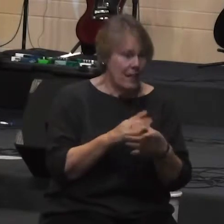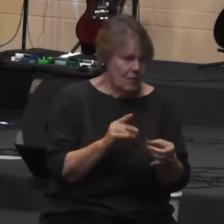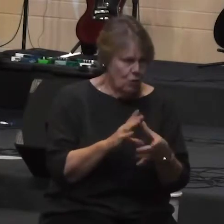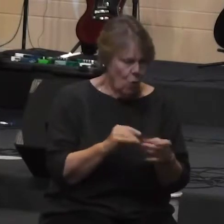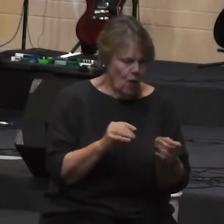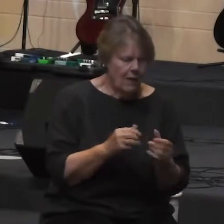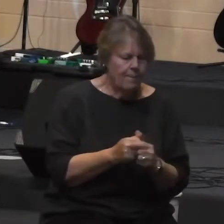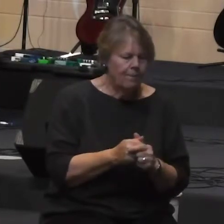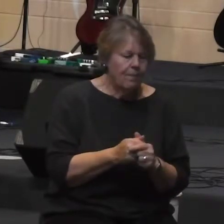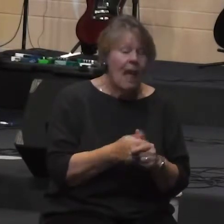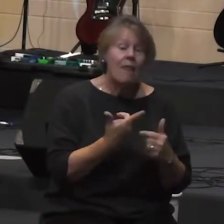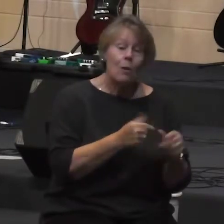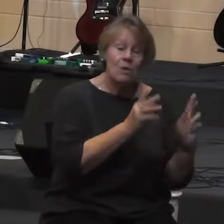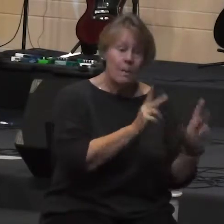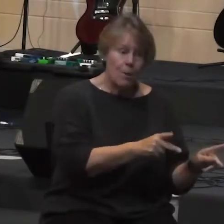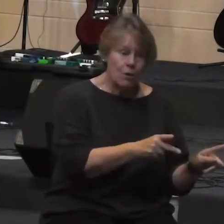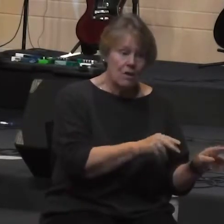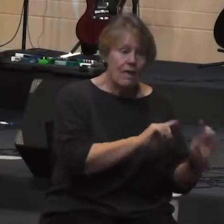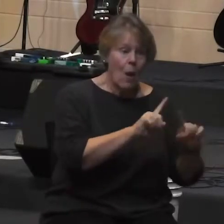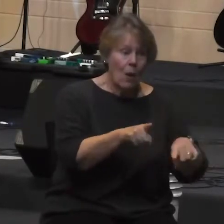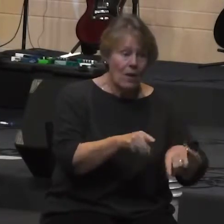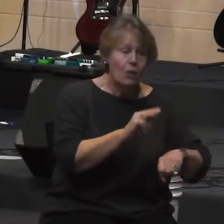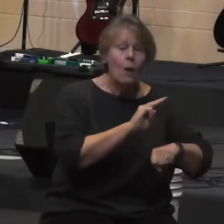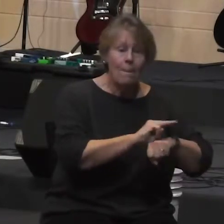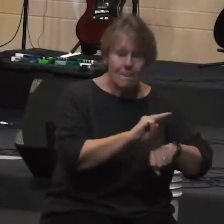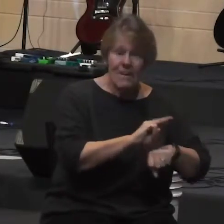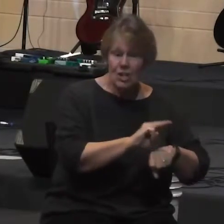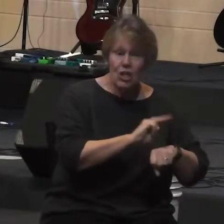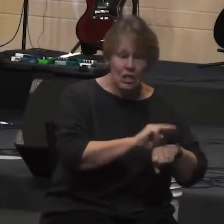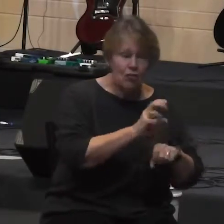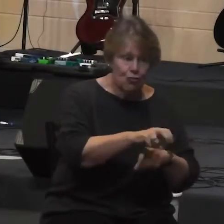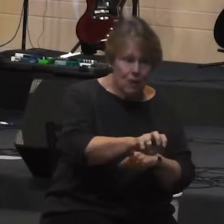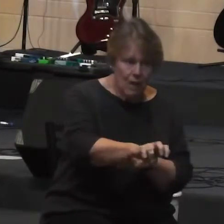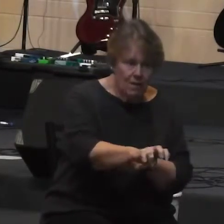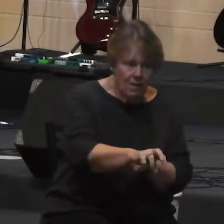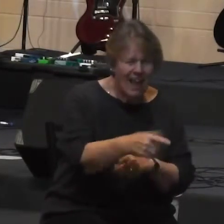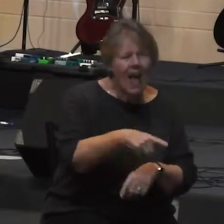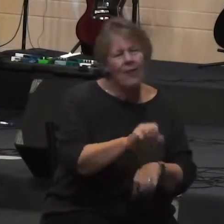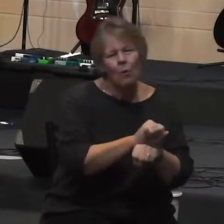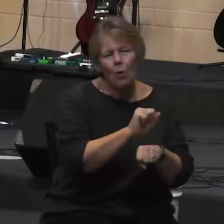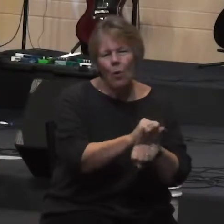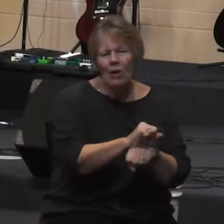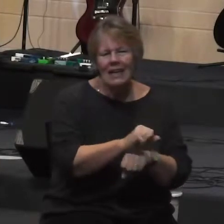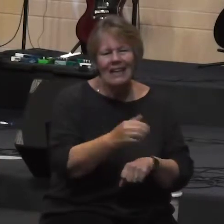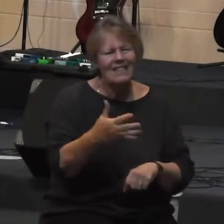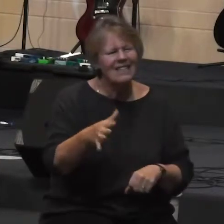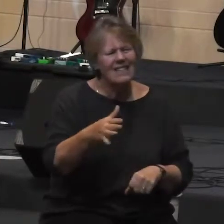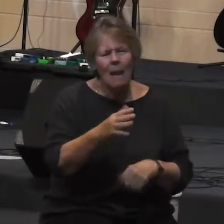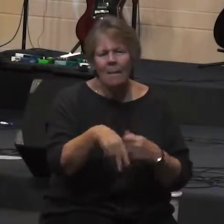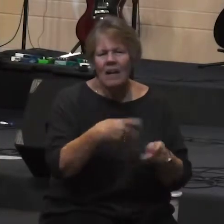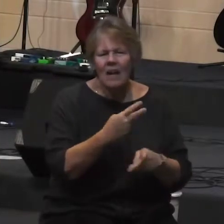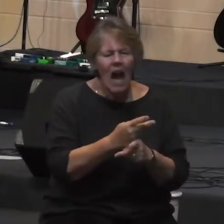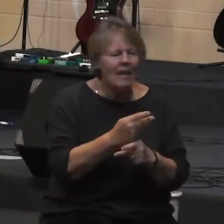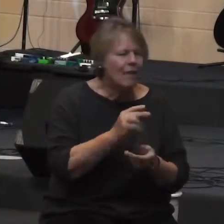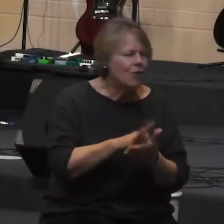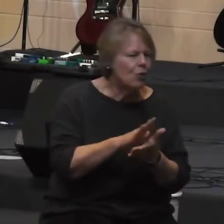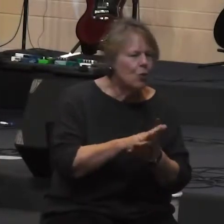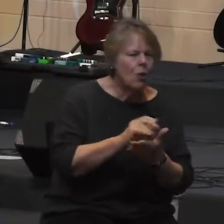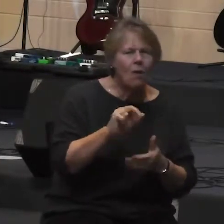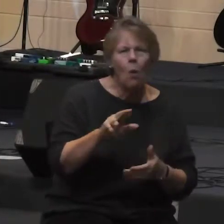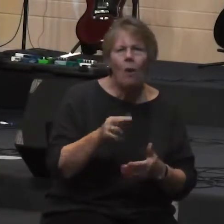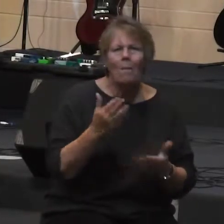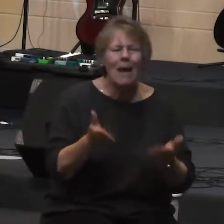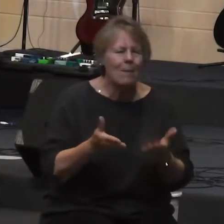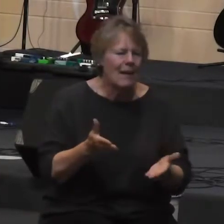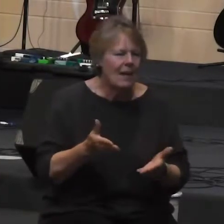on a mission trip in a developing world and they were working at some sort of a school or maybe a children's home